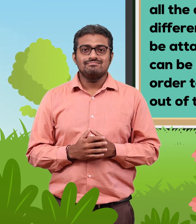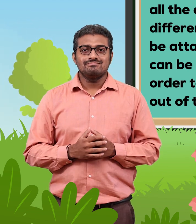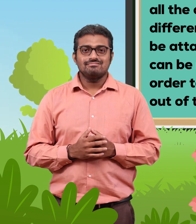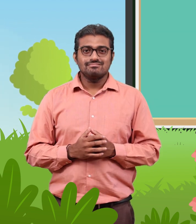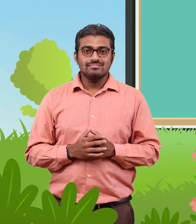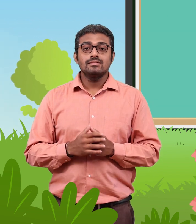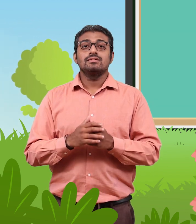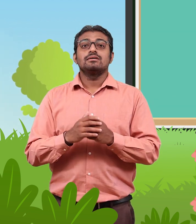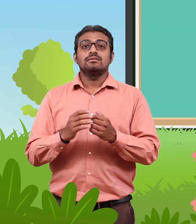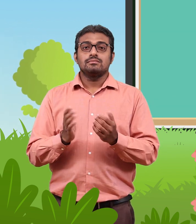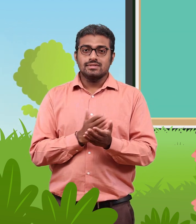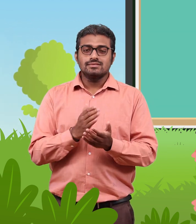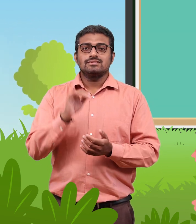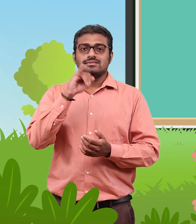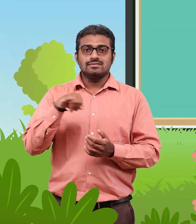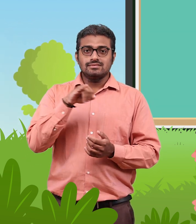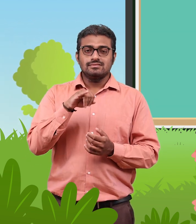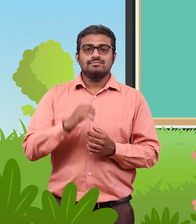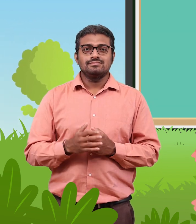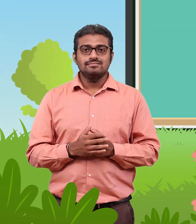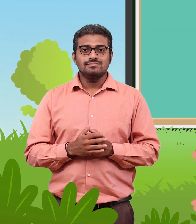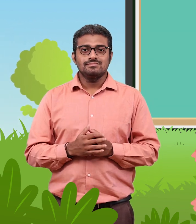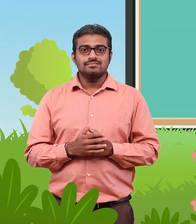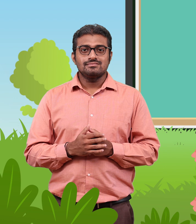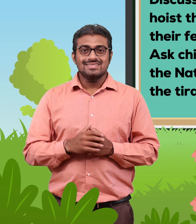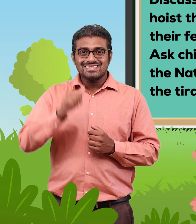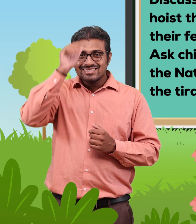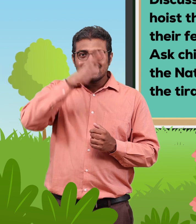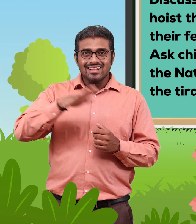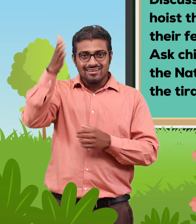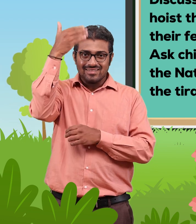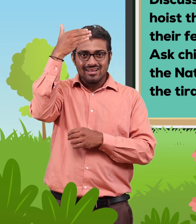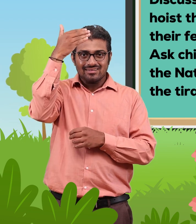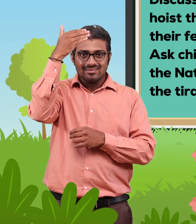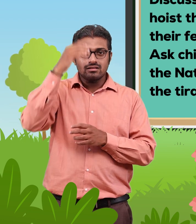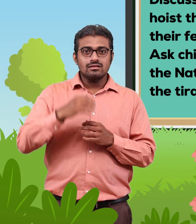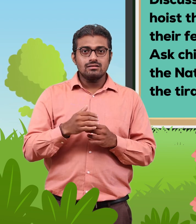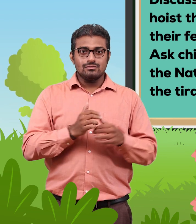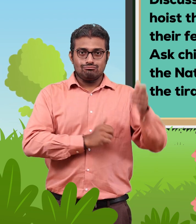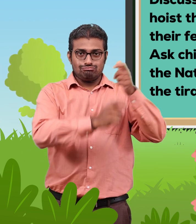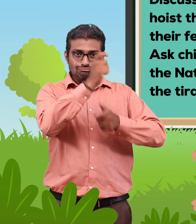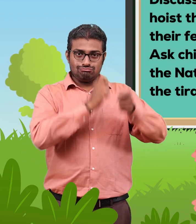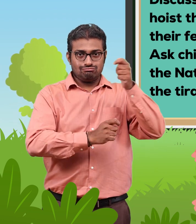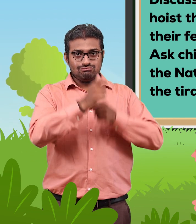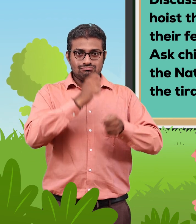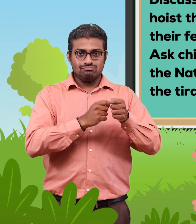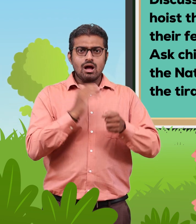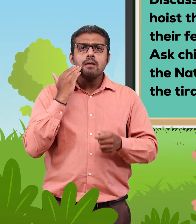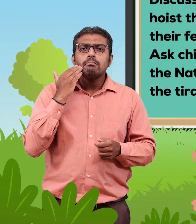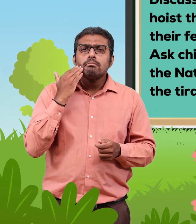On page number 6, discuss with children when, where and why